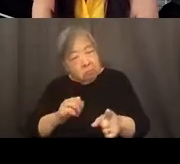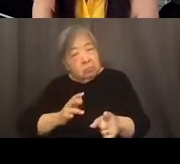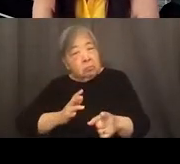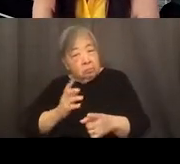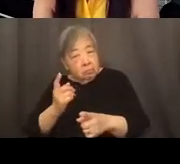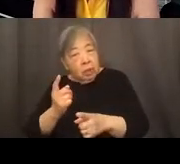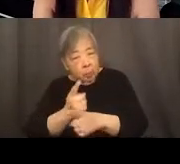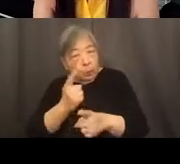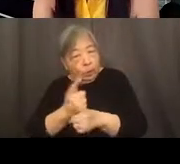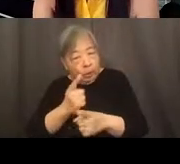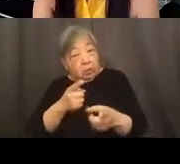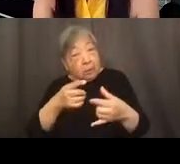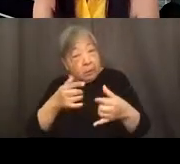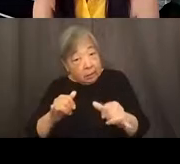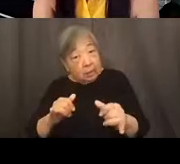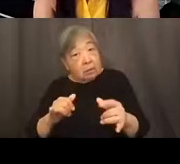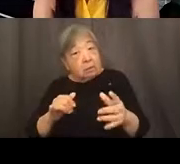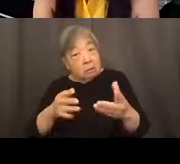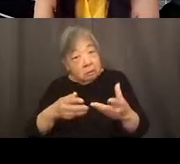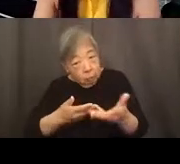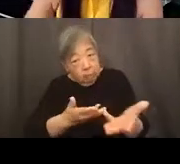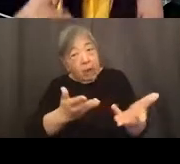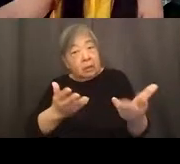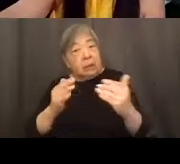still allowing for equal housing opportunity.